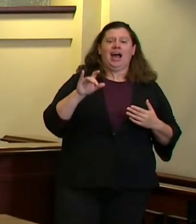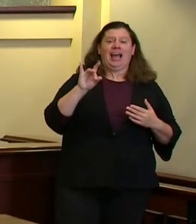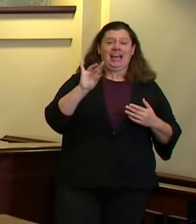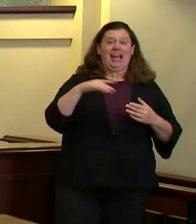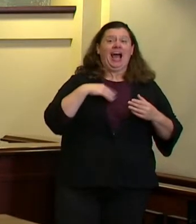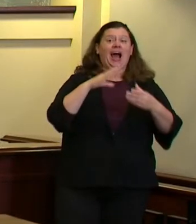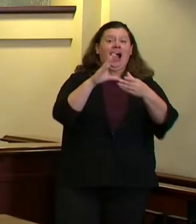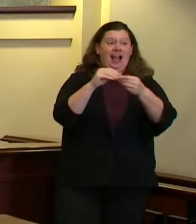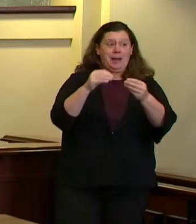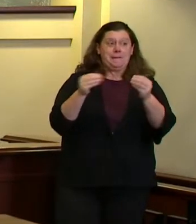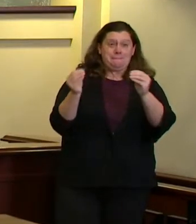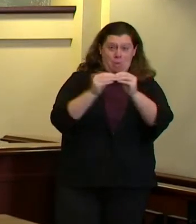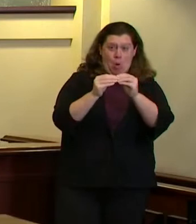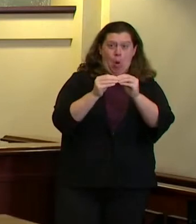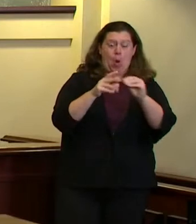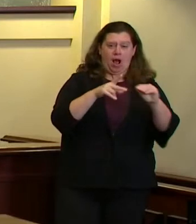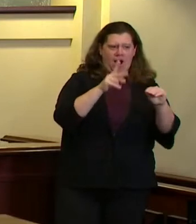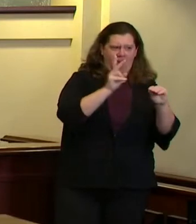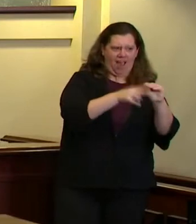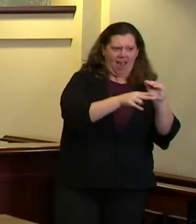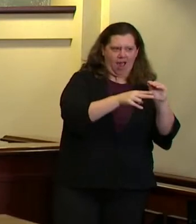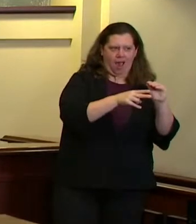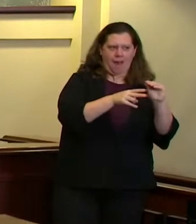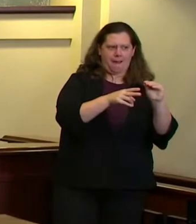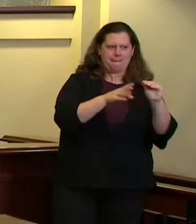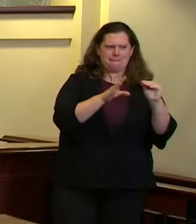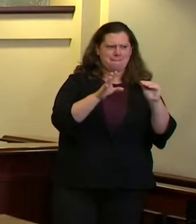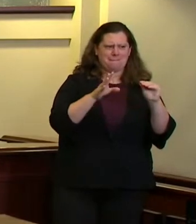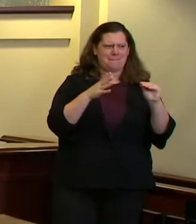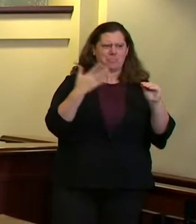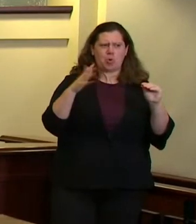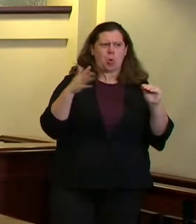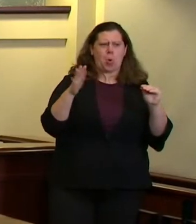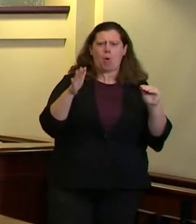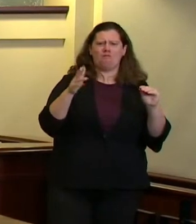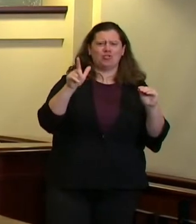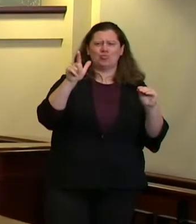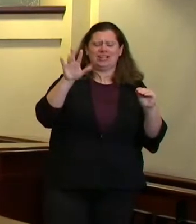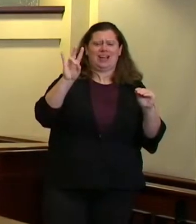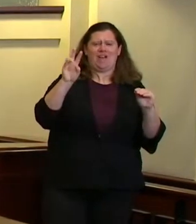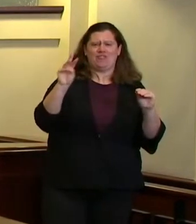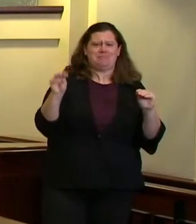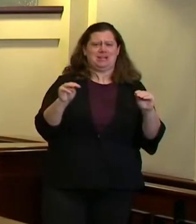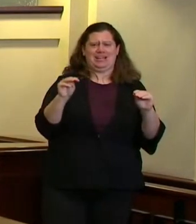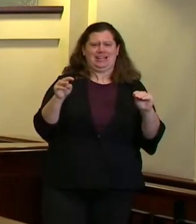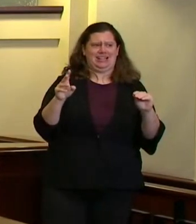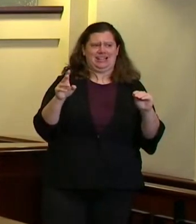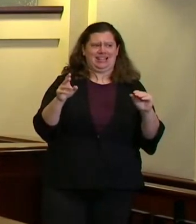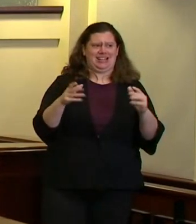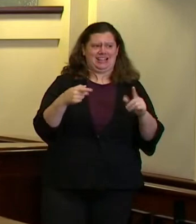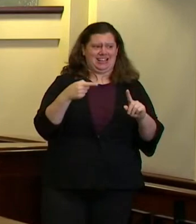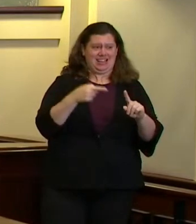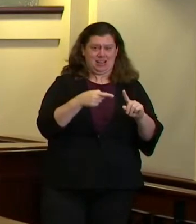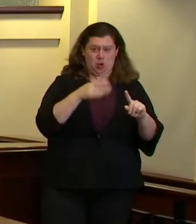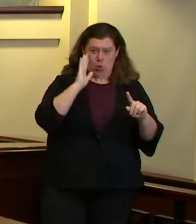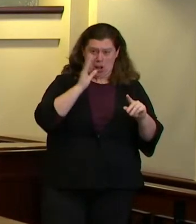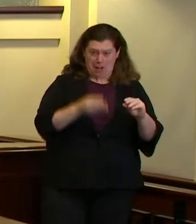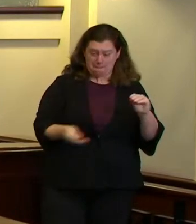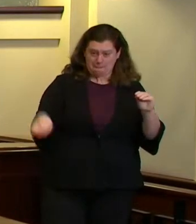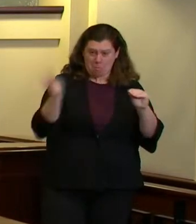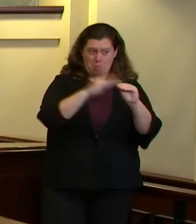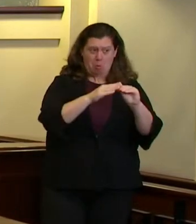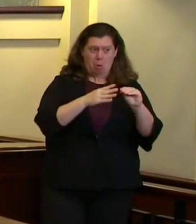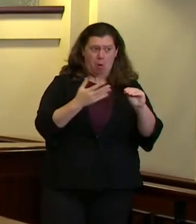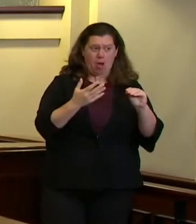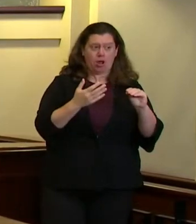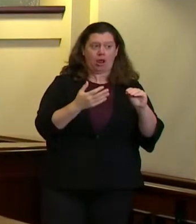cuts in addition to the 27 million plus next year there will be additional reductions just